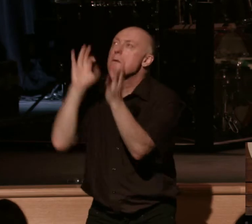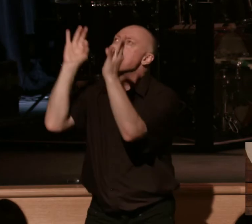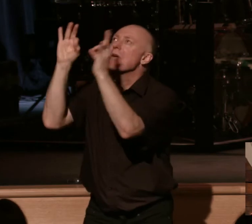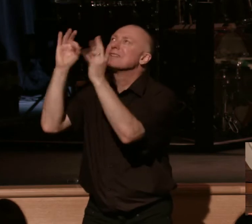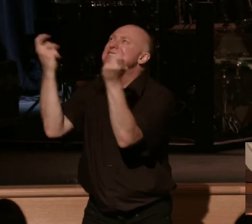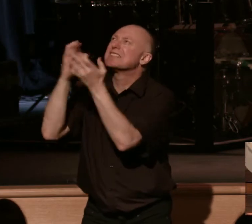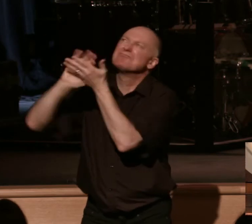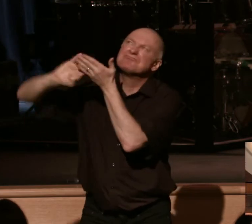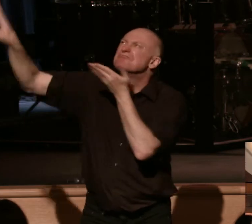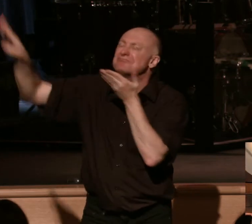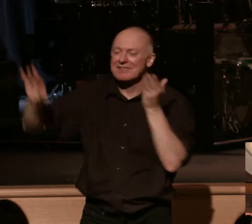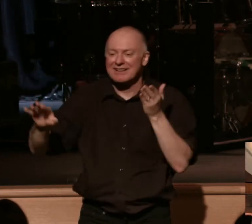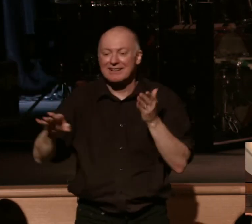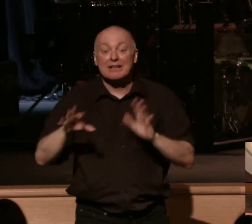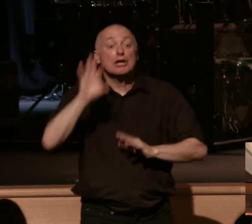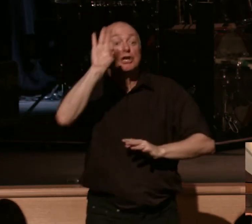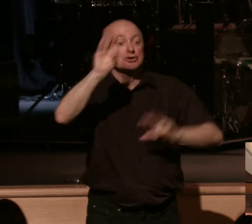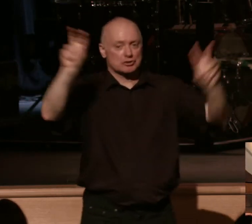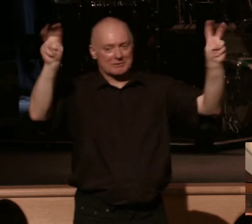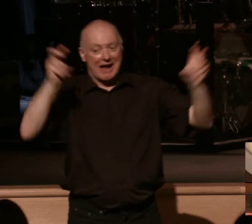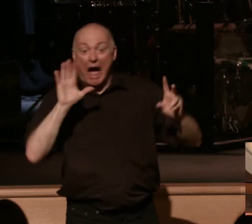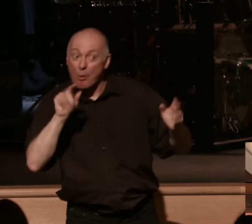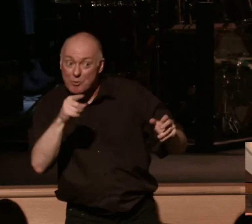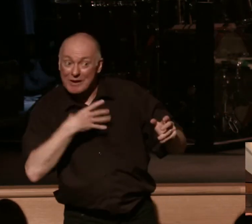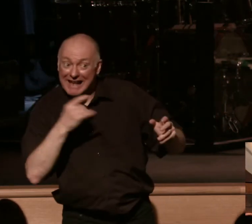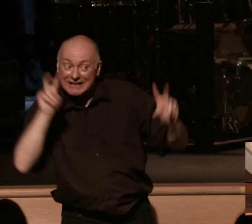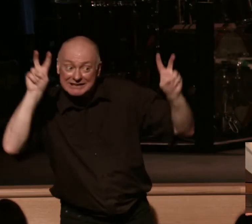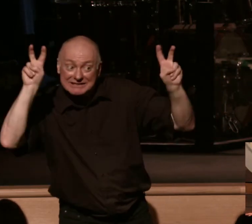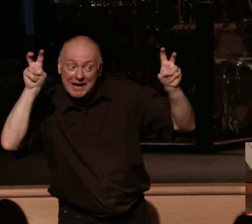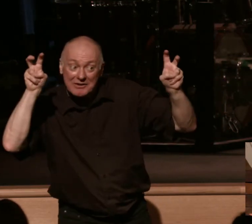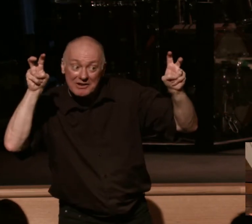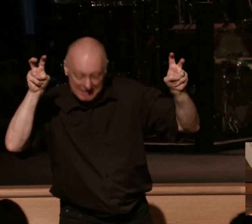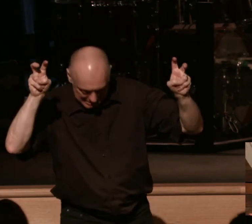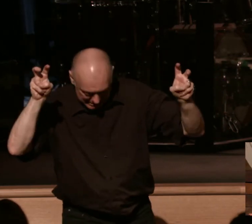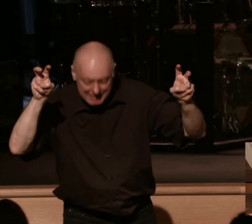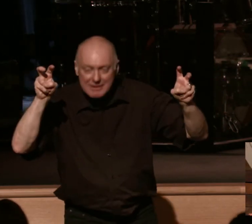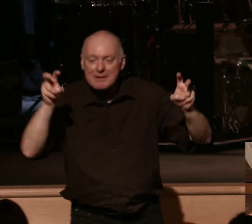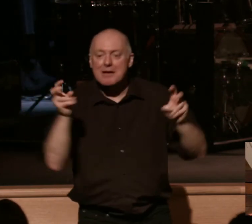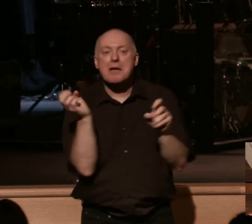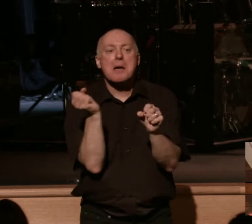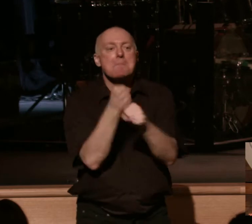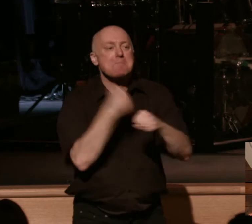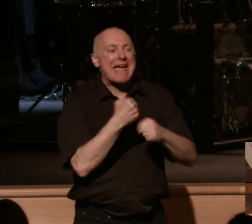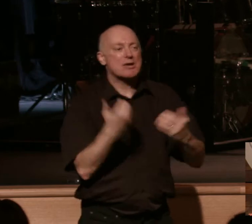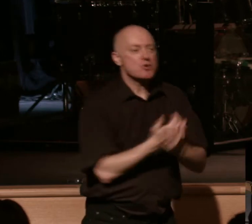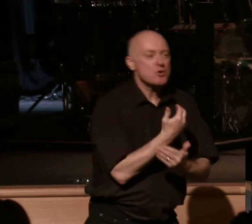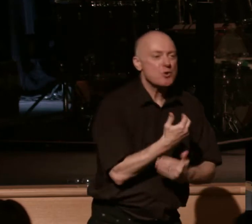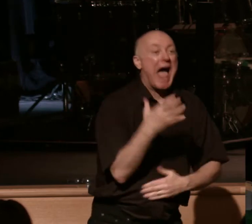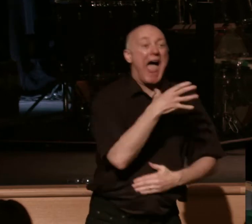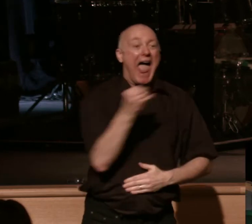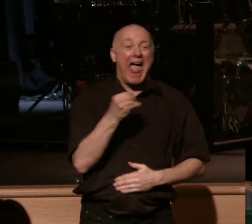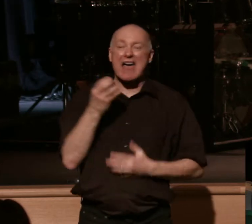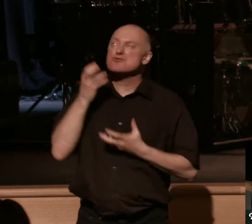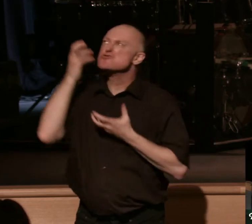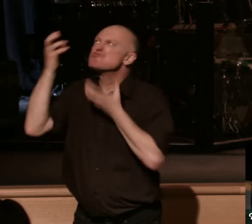title today is which I really like, I hope you like too, okay, is Made New and Groaning. Made New and